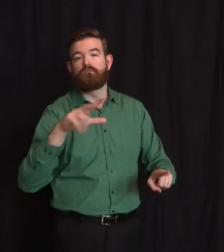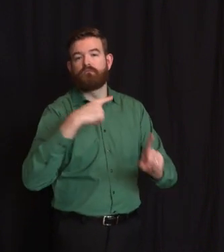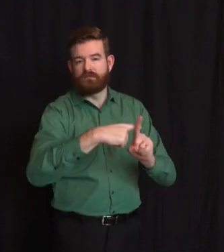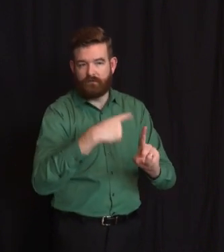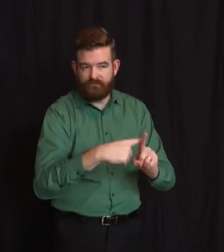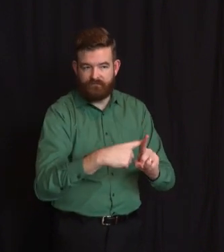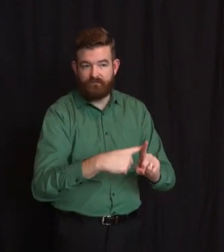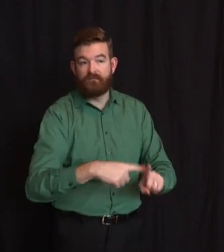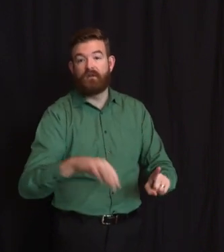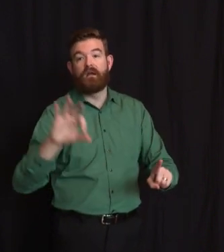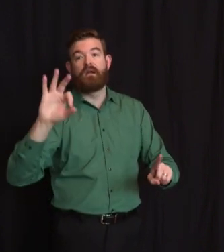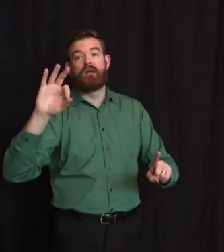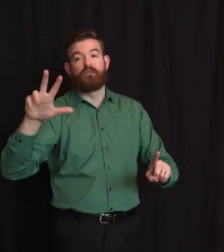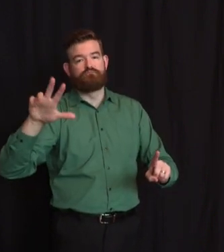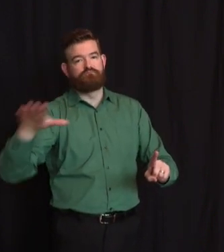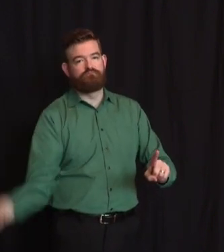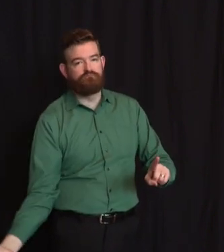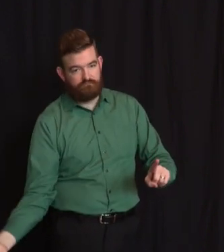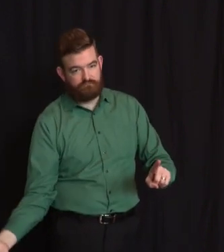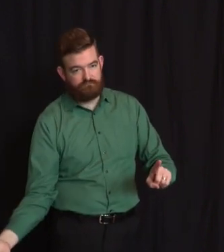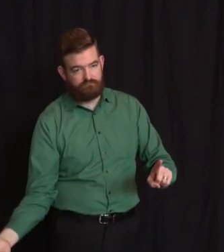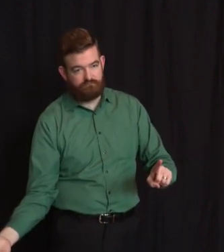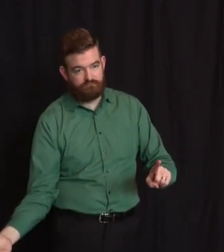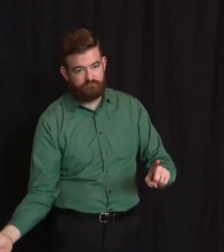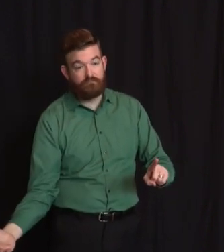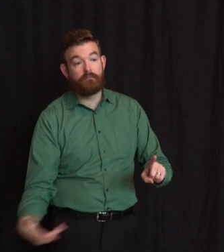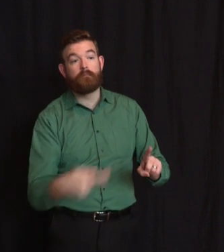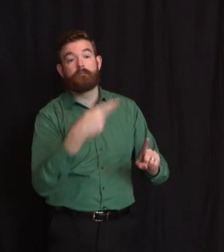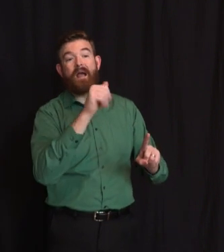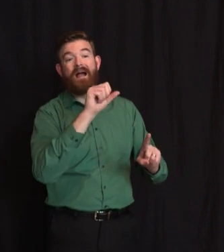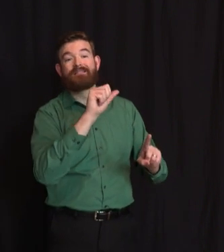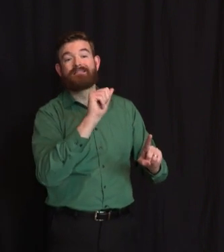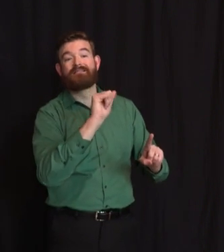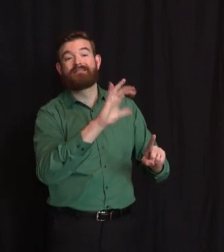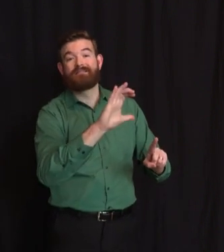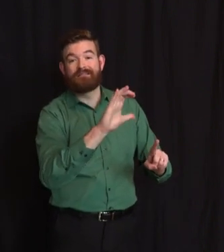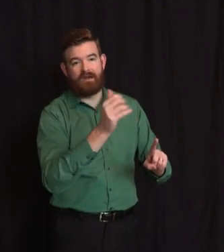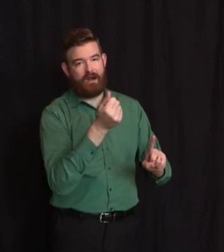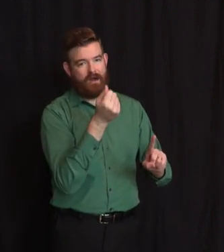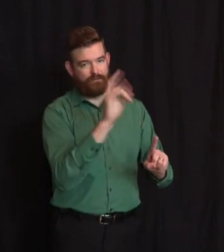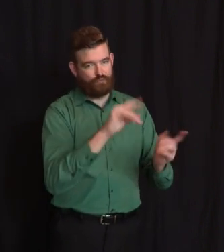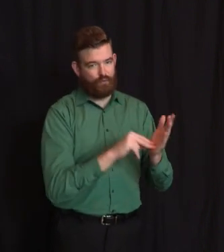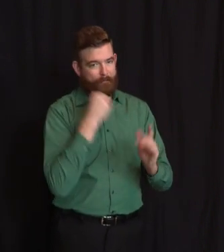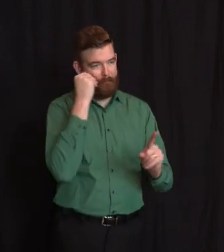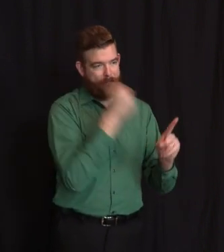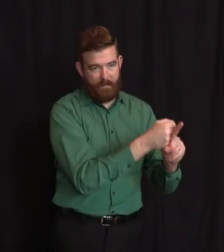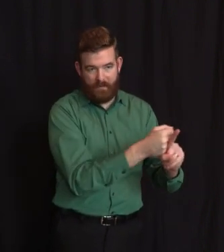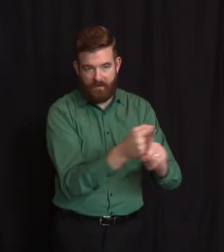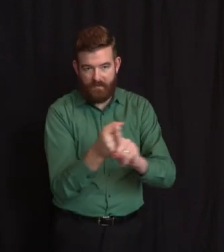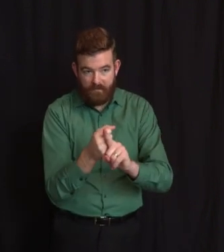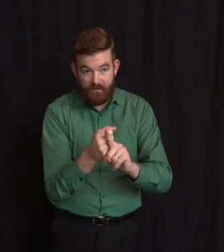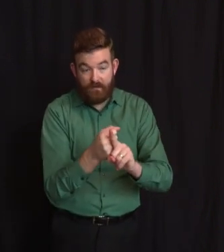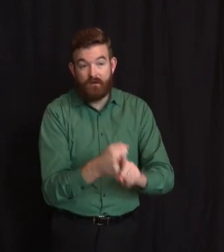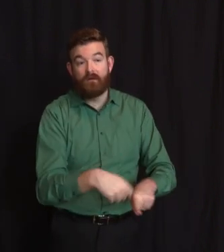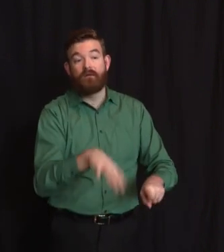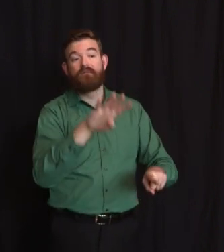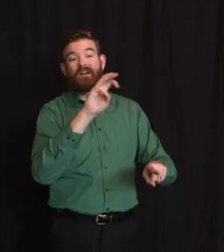18 facilities reporting 460 cases and 76 deaths. Salem County,